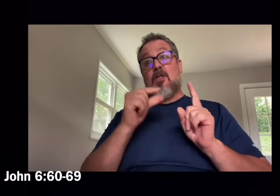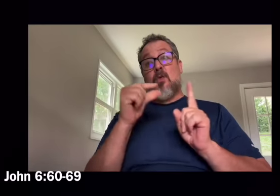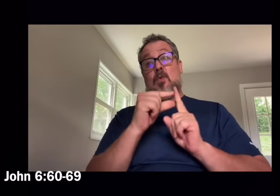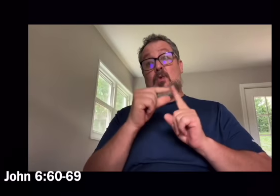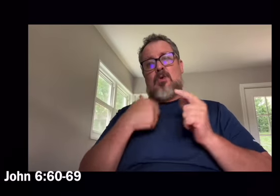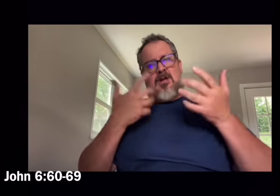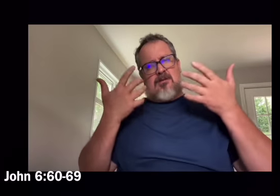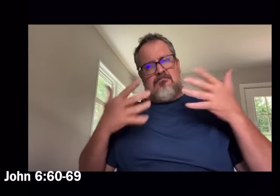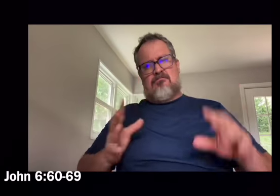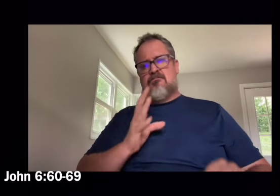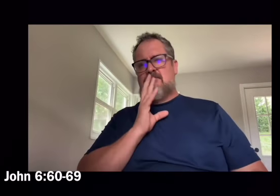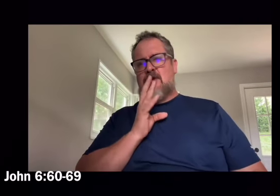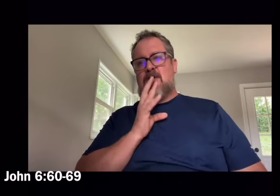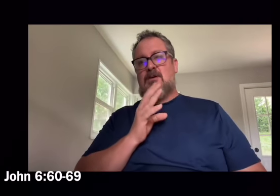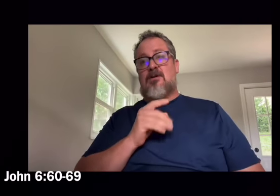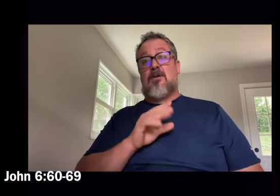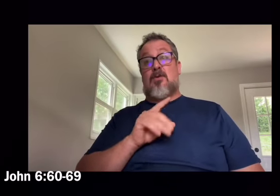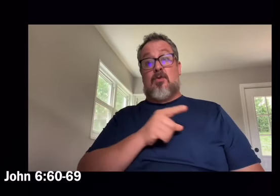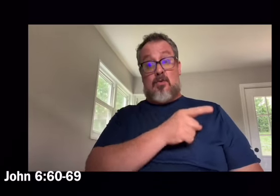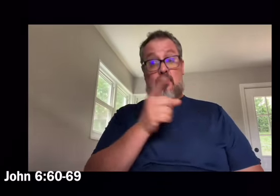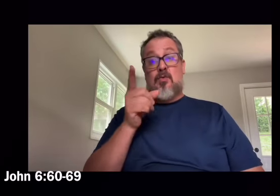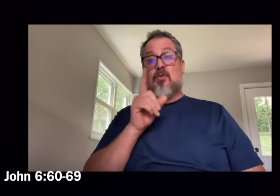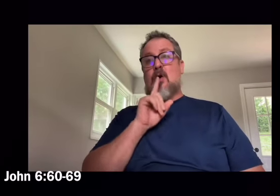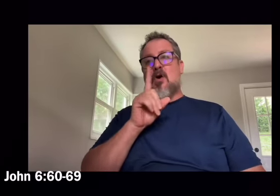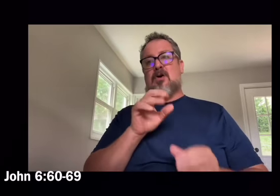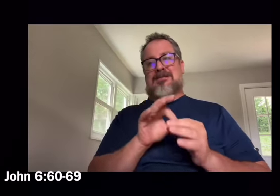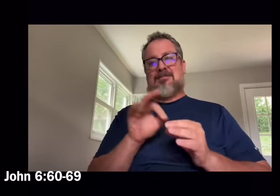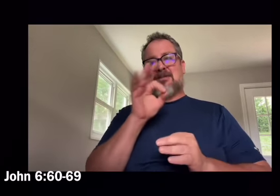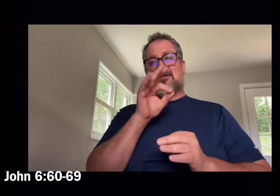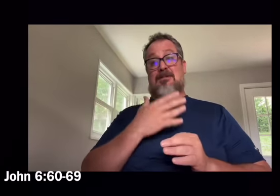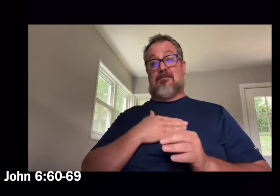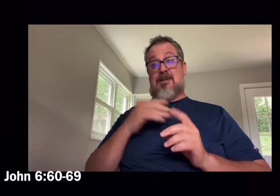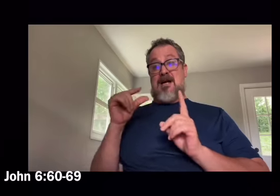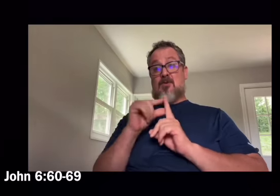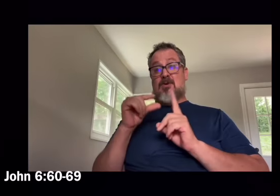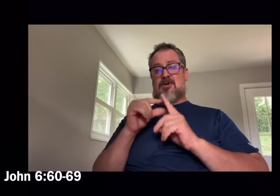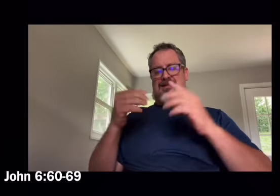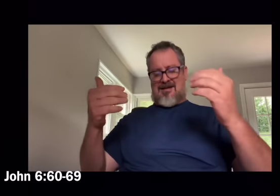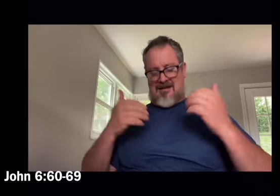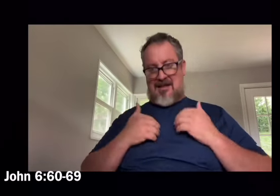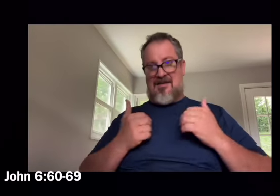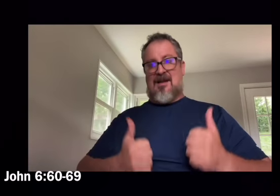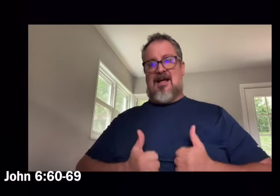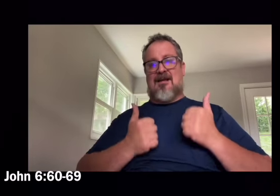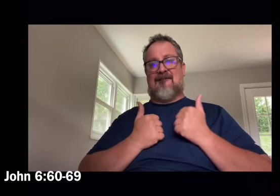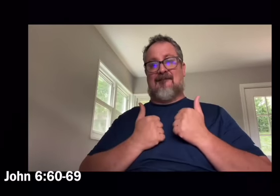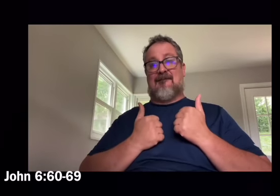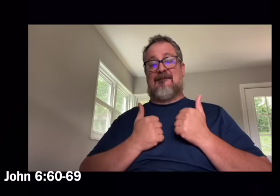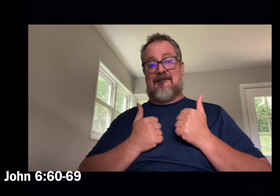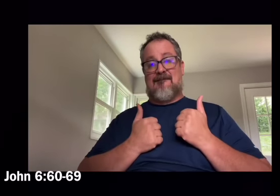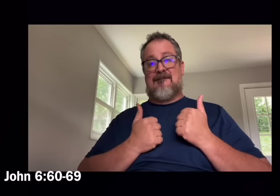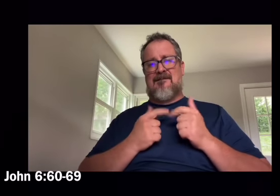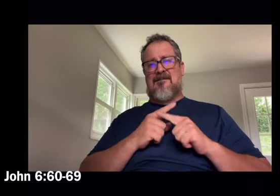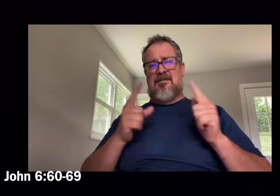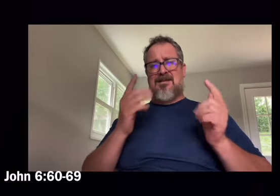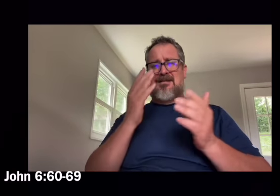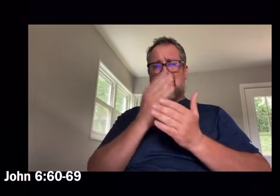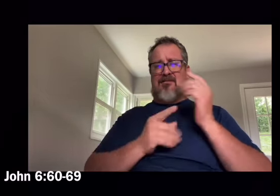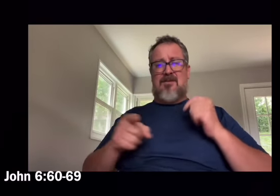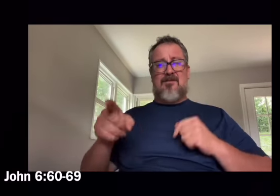The words I have spoken to you are spirit and life. But